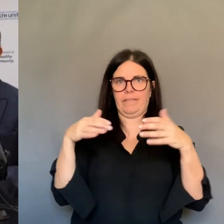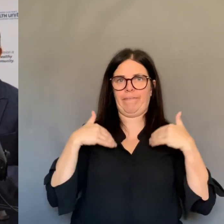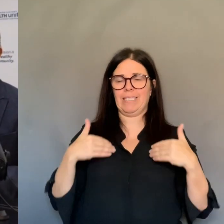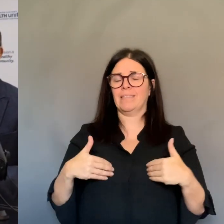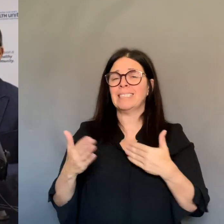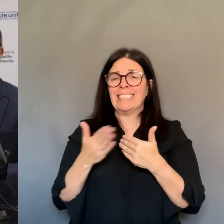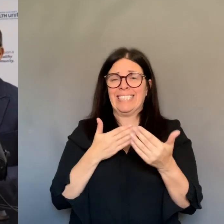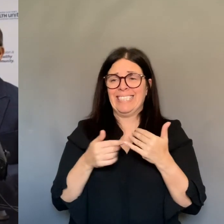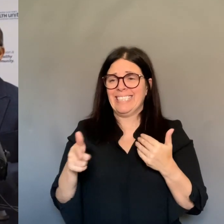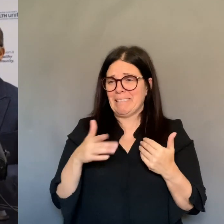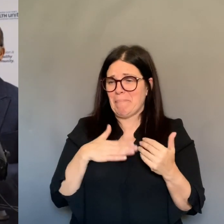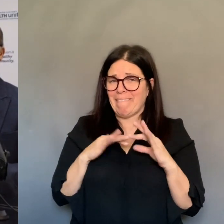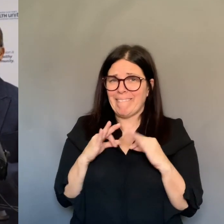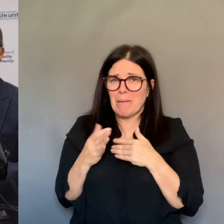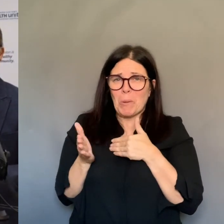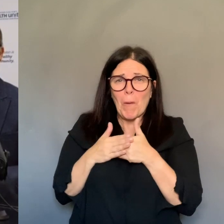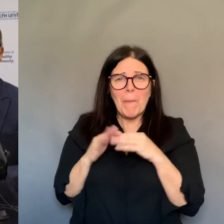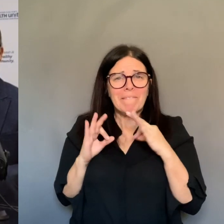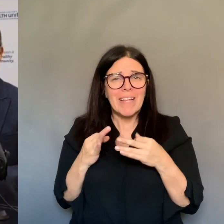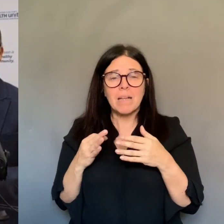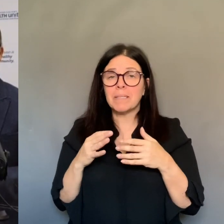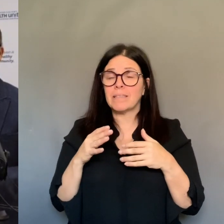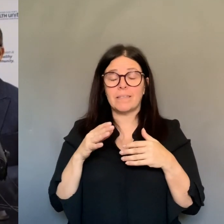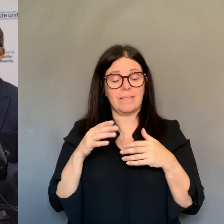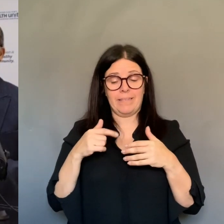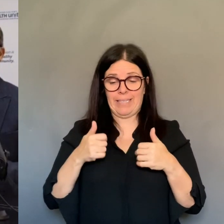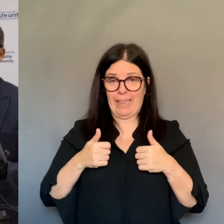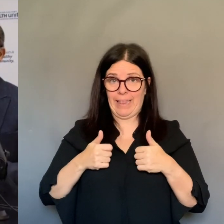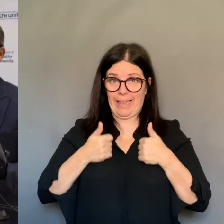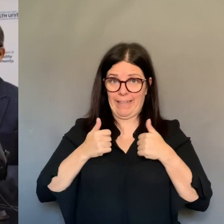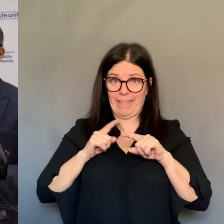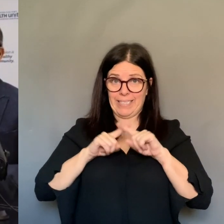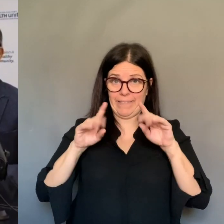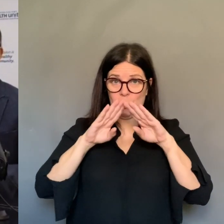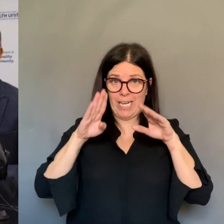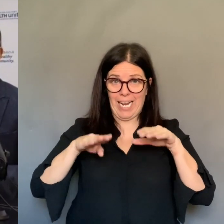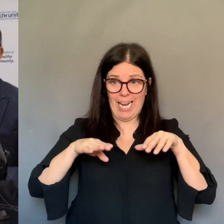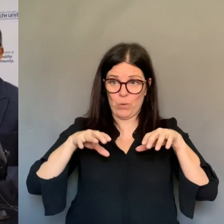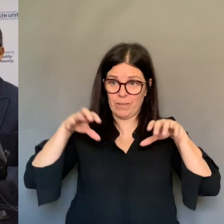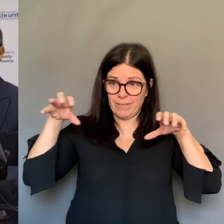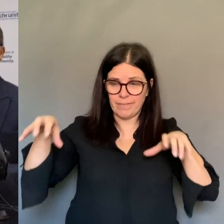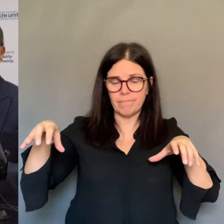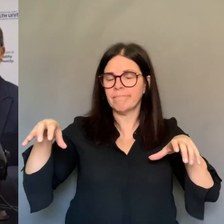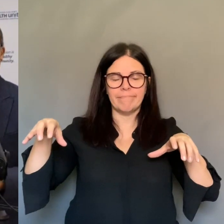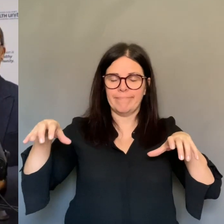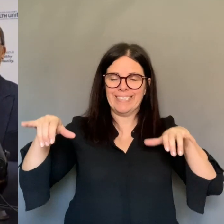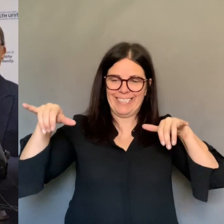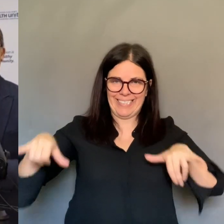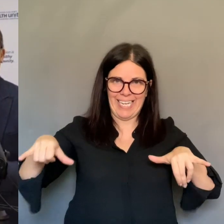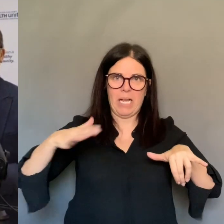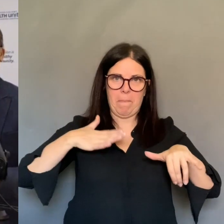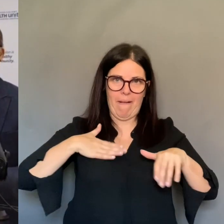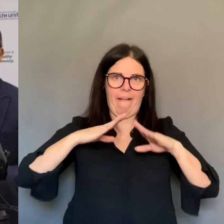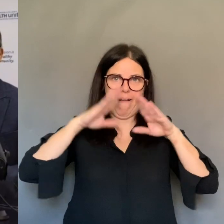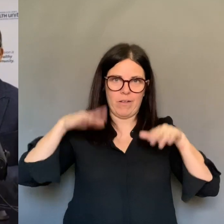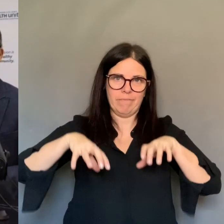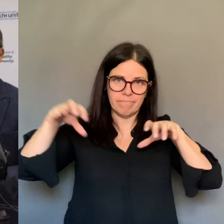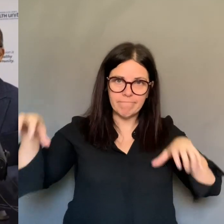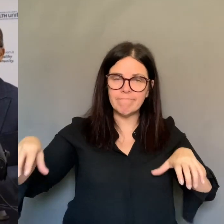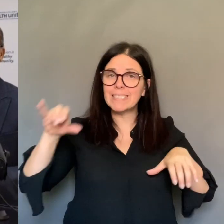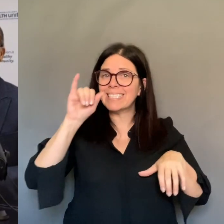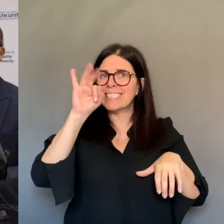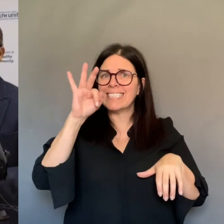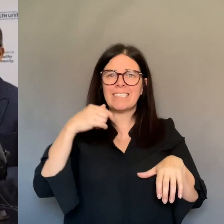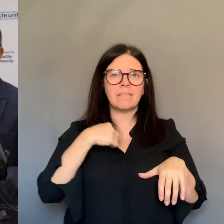same house, please stay in your own house, and for any reason, if you cannot stay, still maintain the two